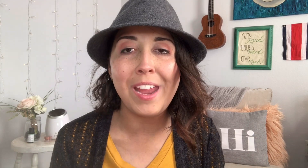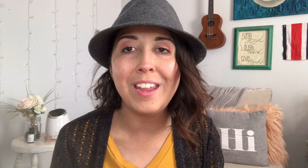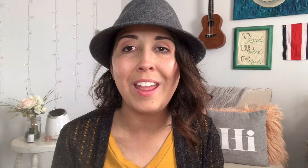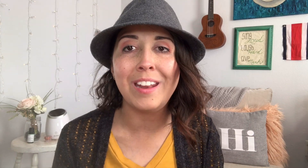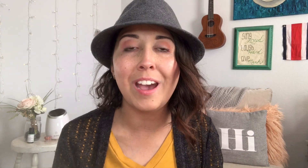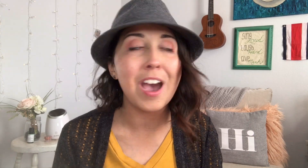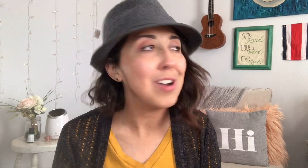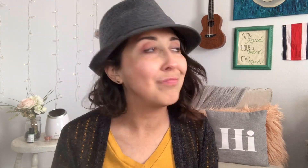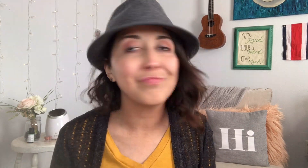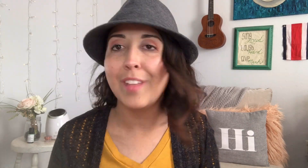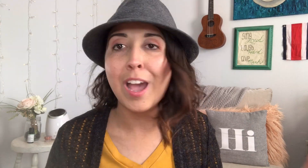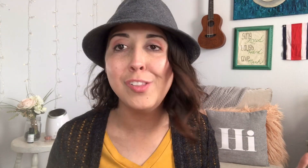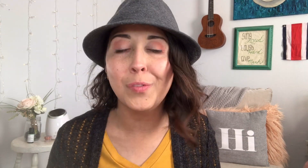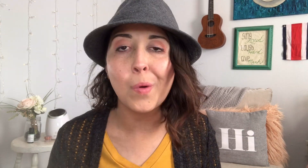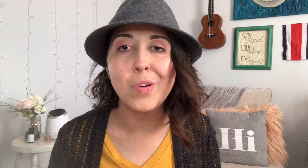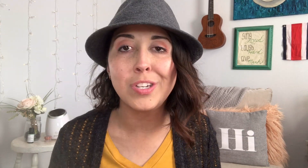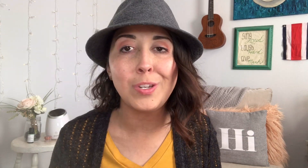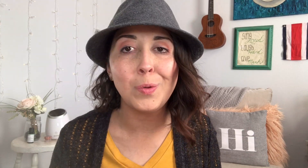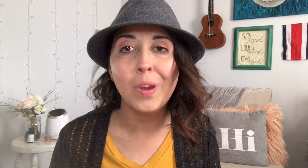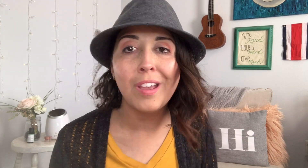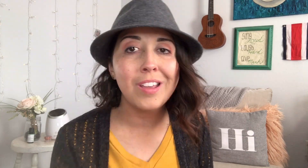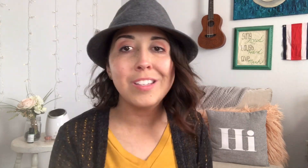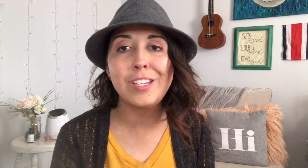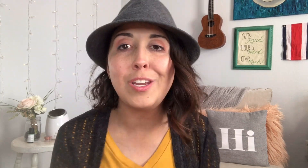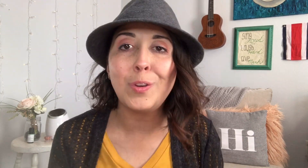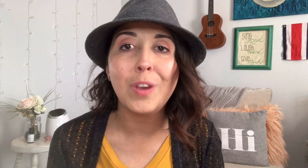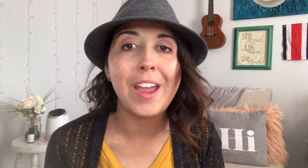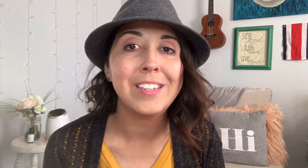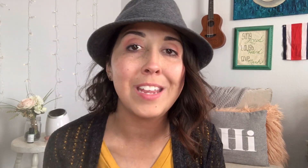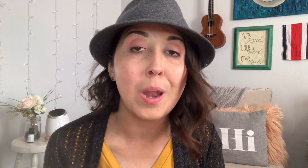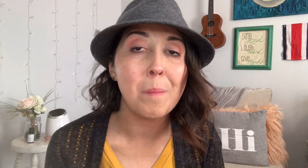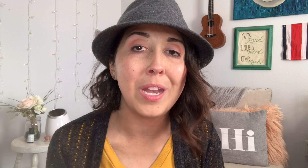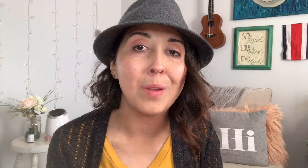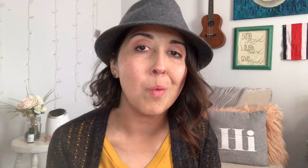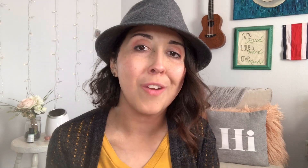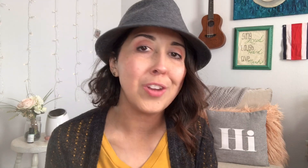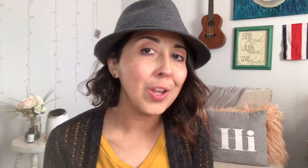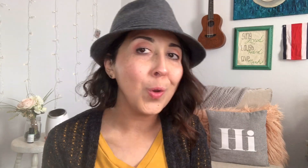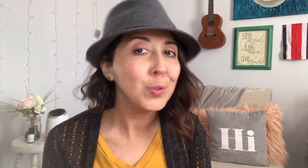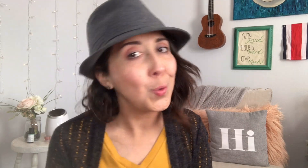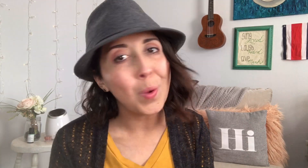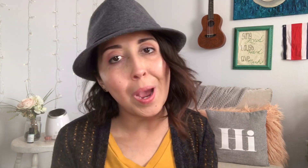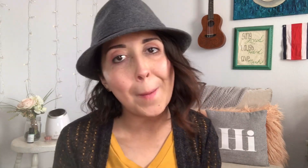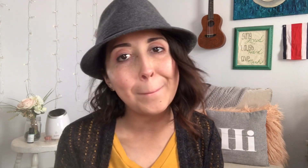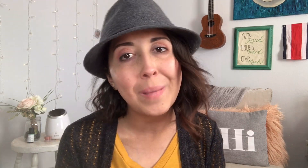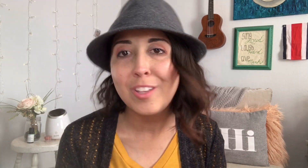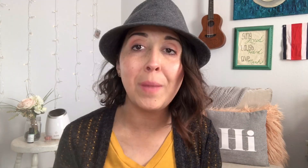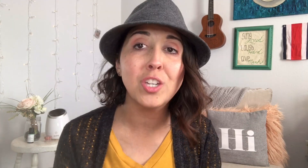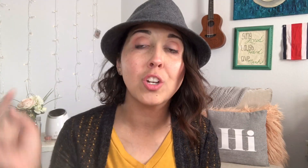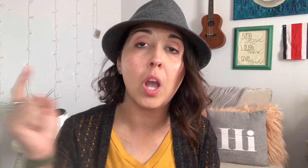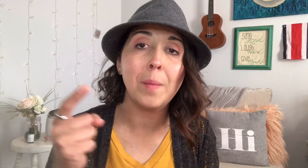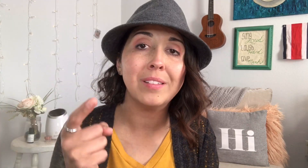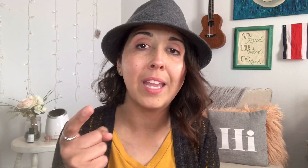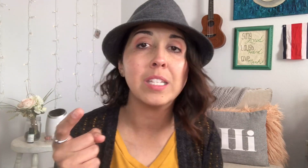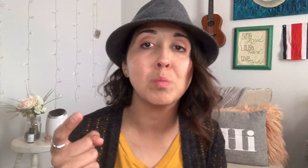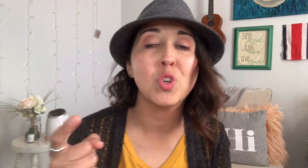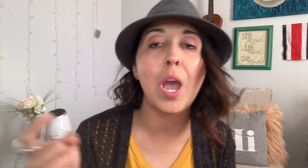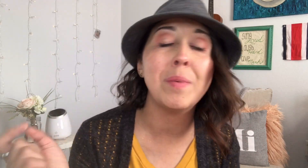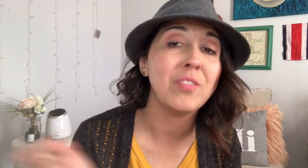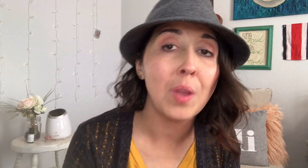it and I look forward to seeing you guys in many more videos to come make sure to comment like and subscribe and if you